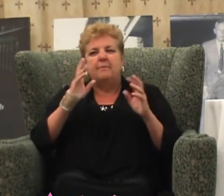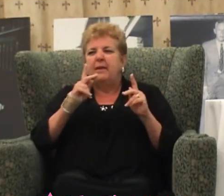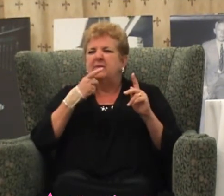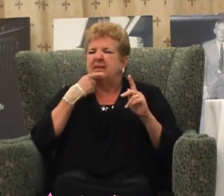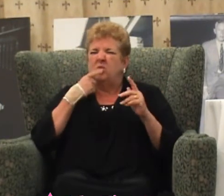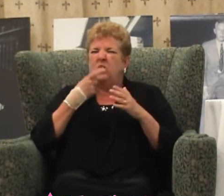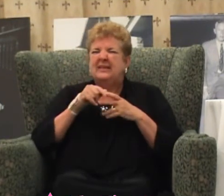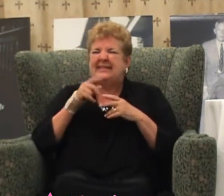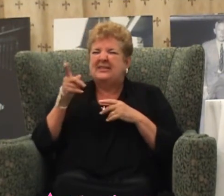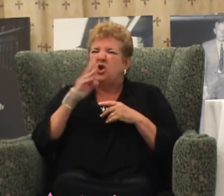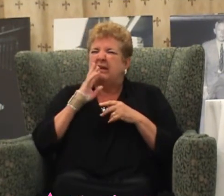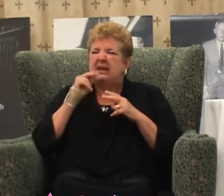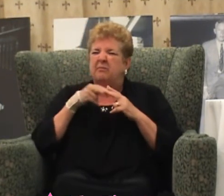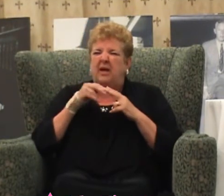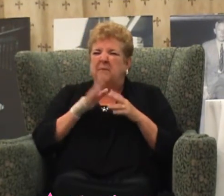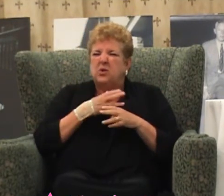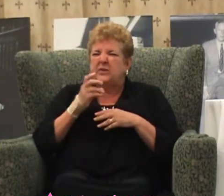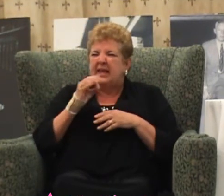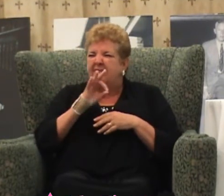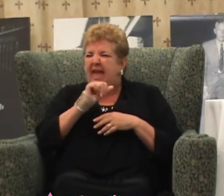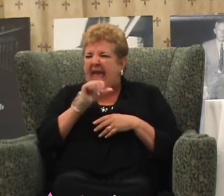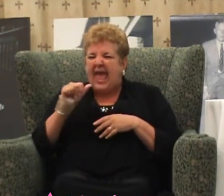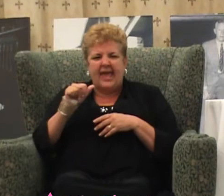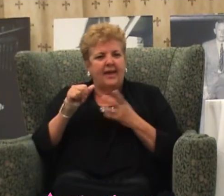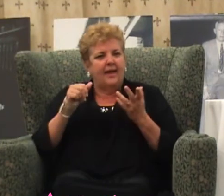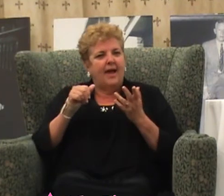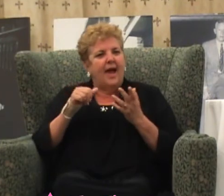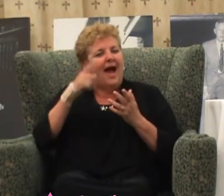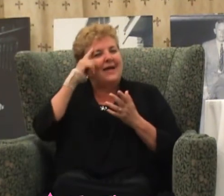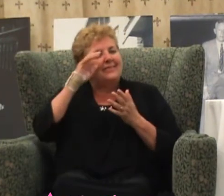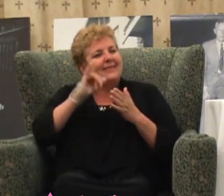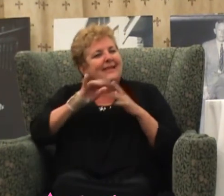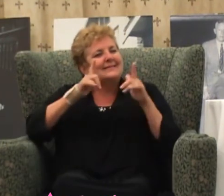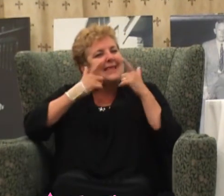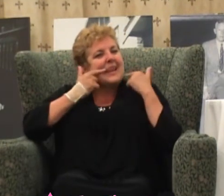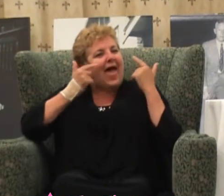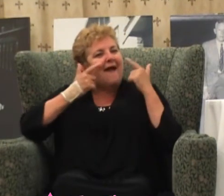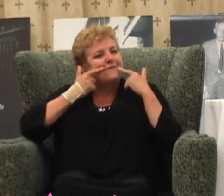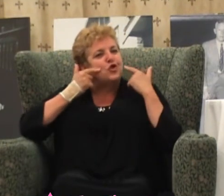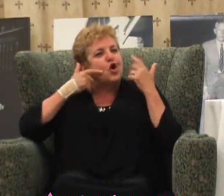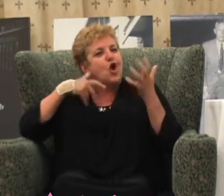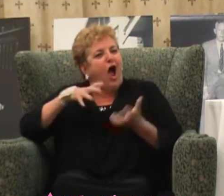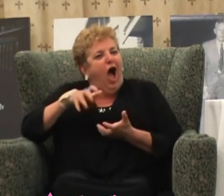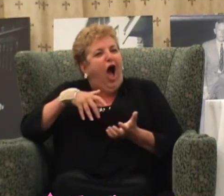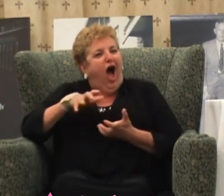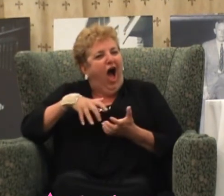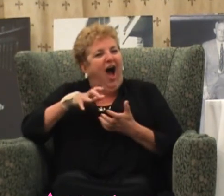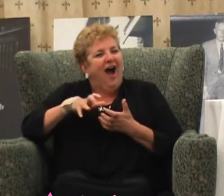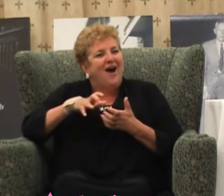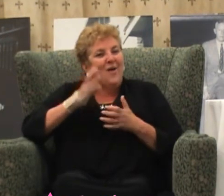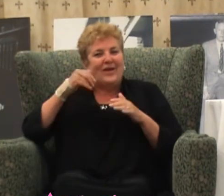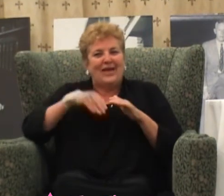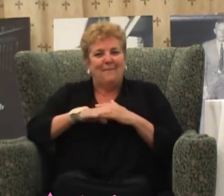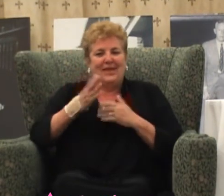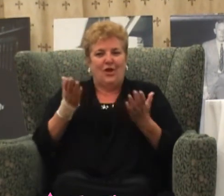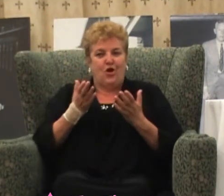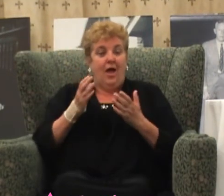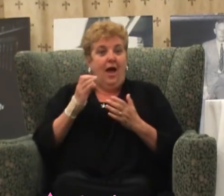music of AA? I think it's the laughter. Because we come in here. I heard Clancy say it one time. I've been to a lot of 12